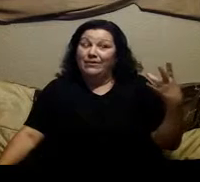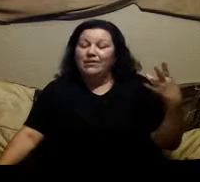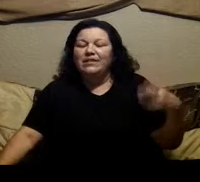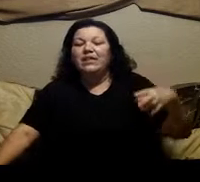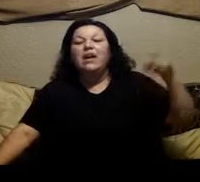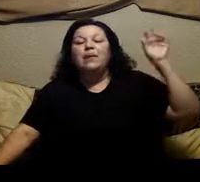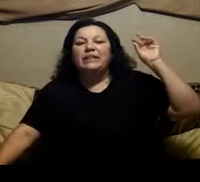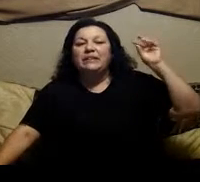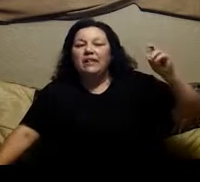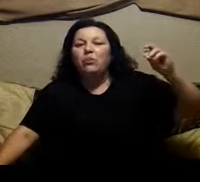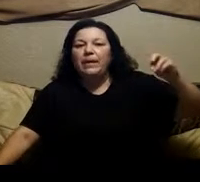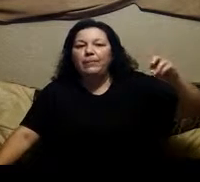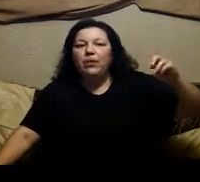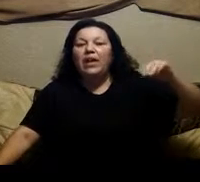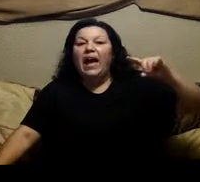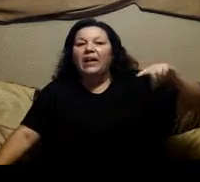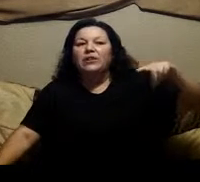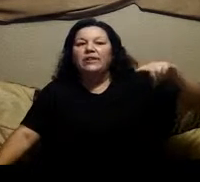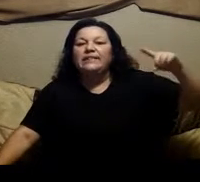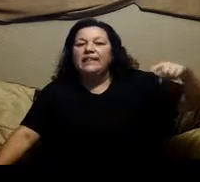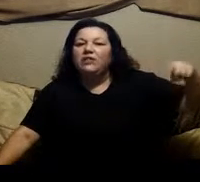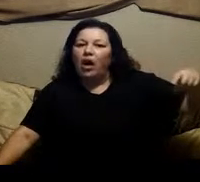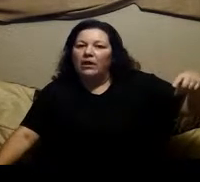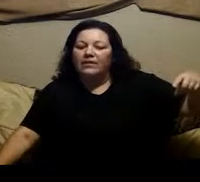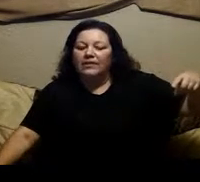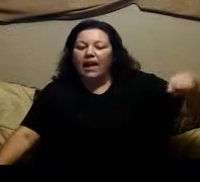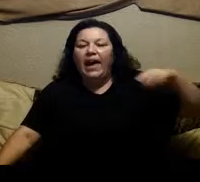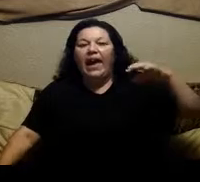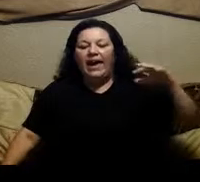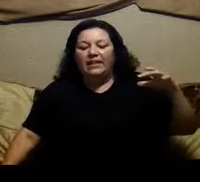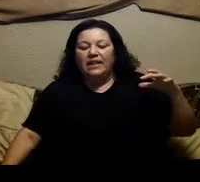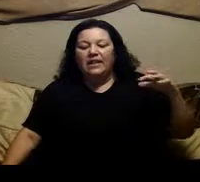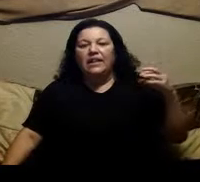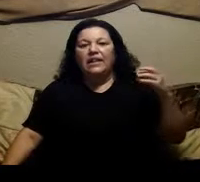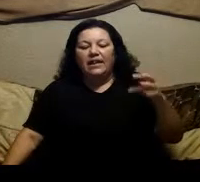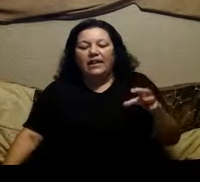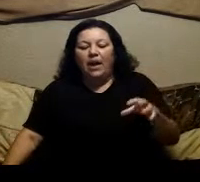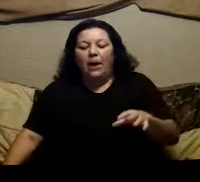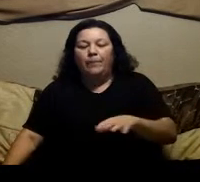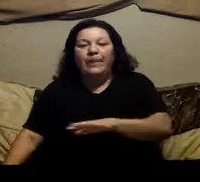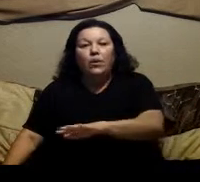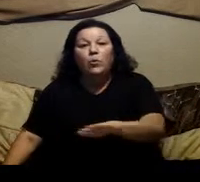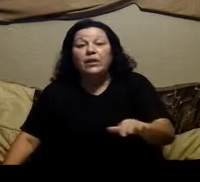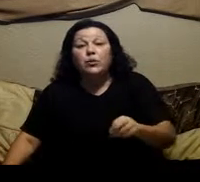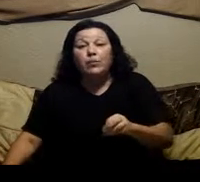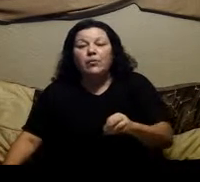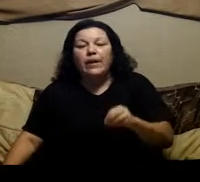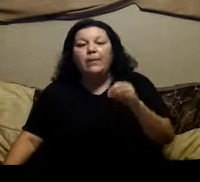sounds crazy but single people actually detox and can um can hold on to a program